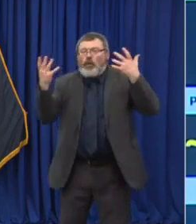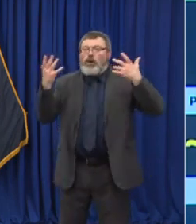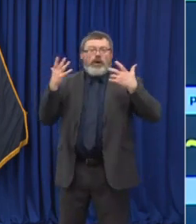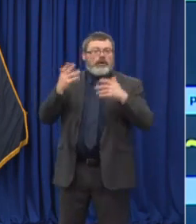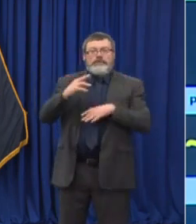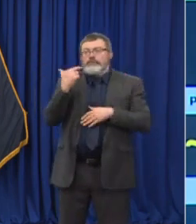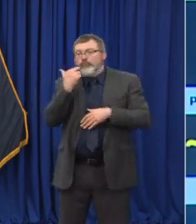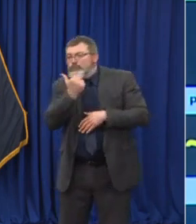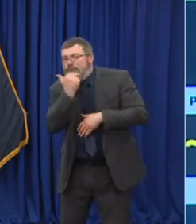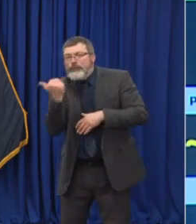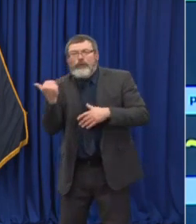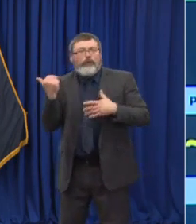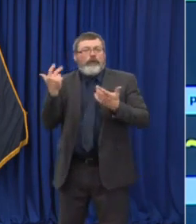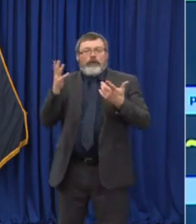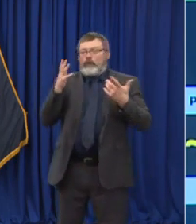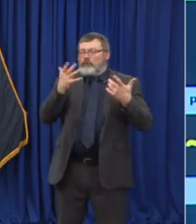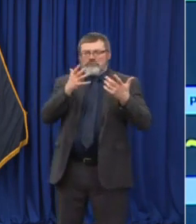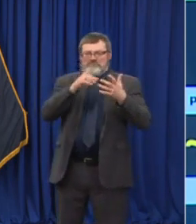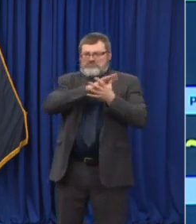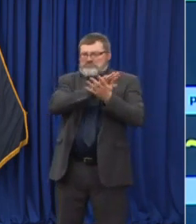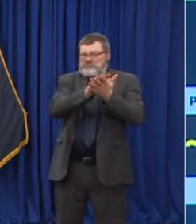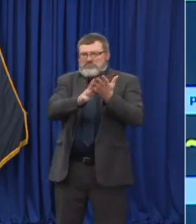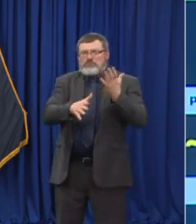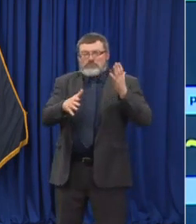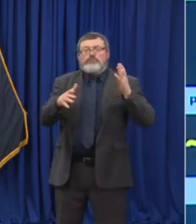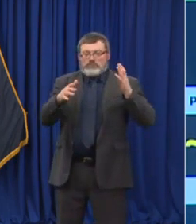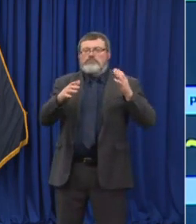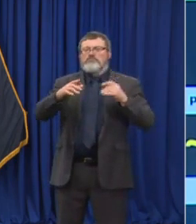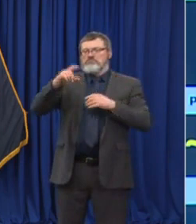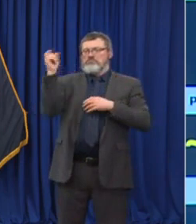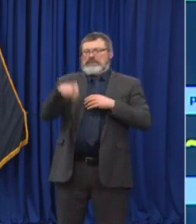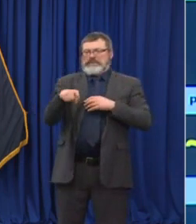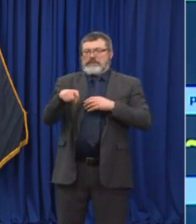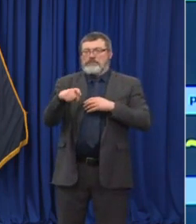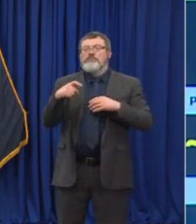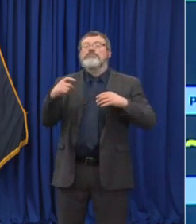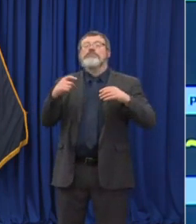every exemption. There are some exemptions in there. One of them I want to point out is really schools.